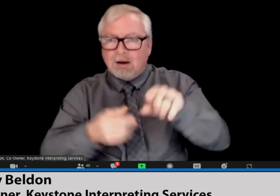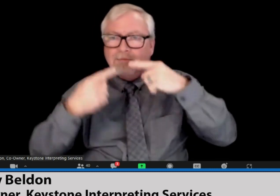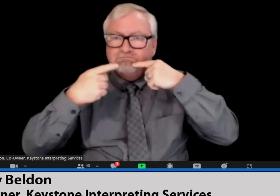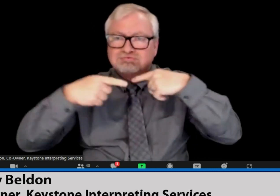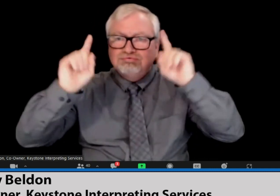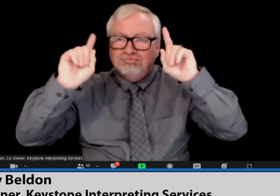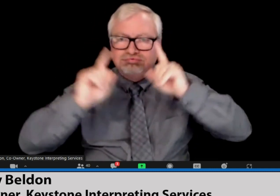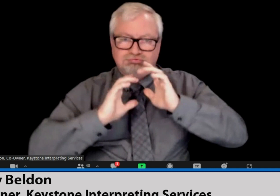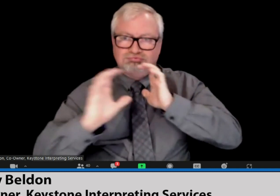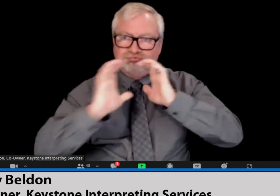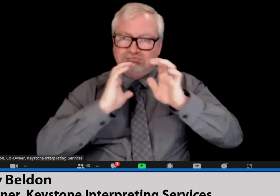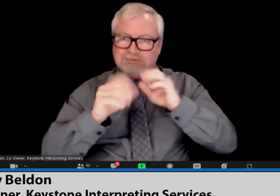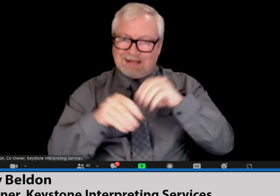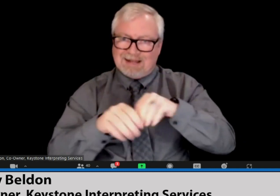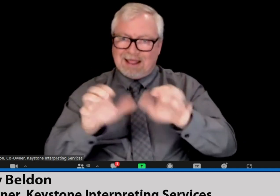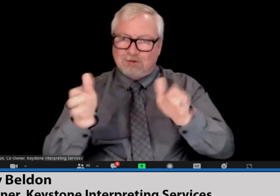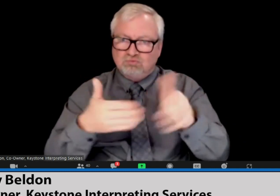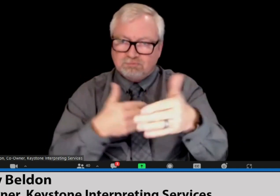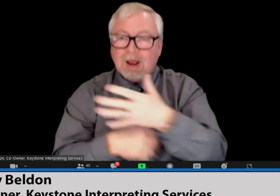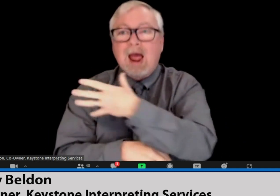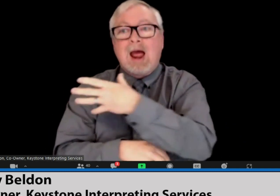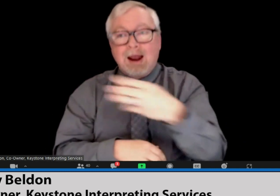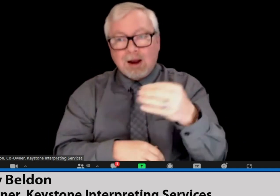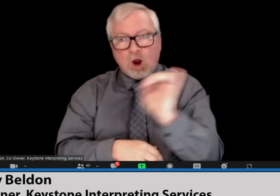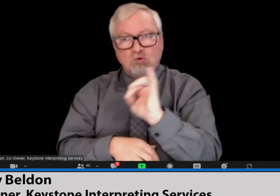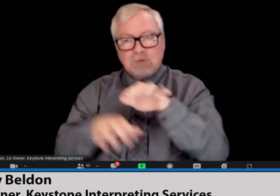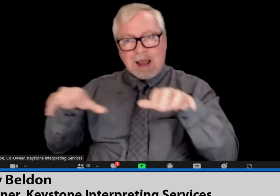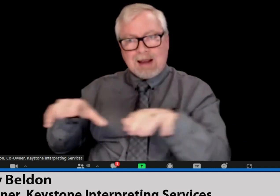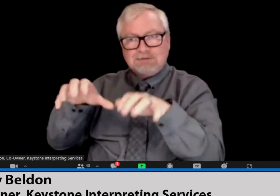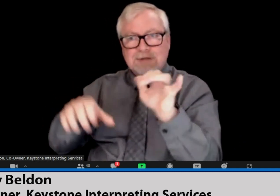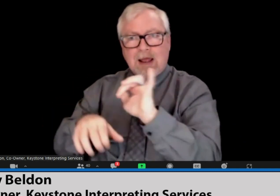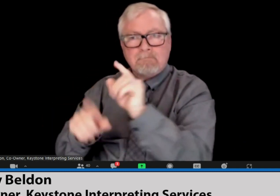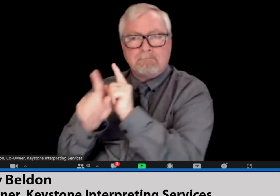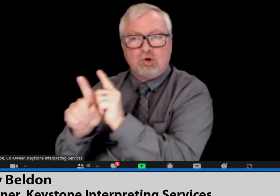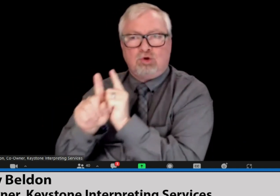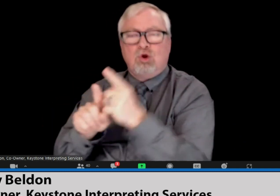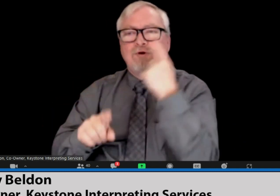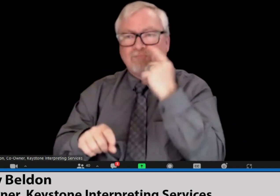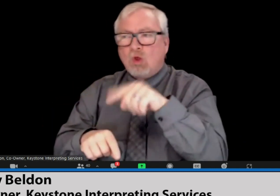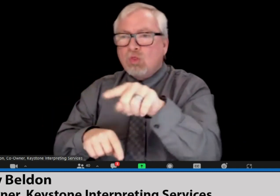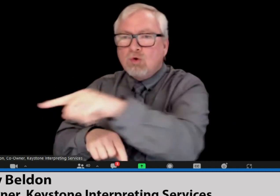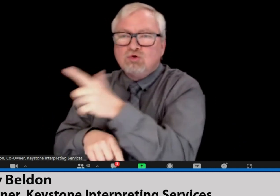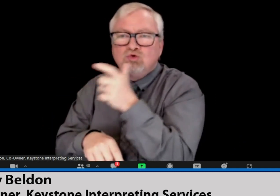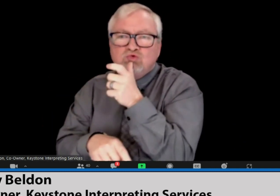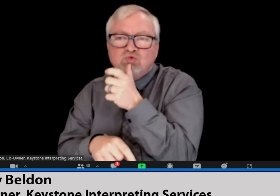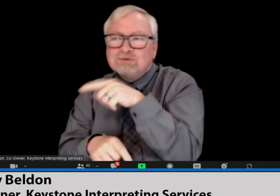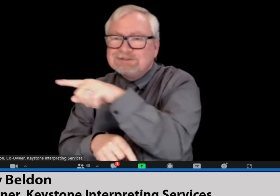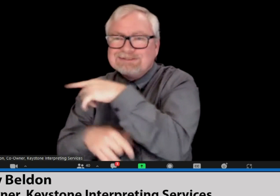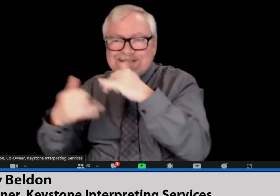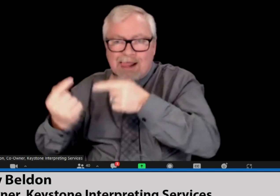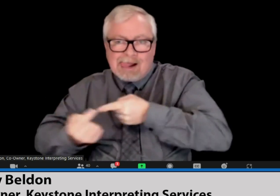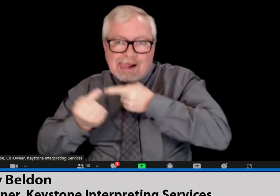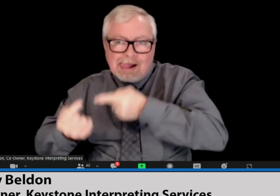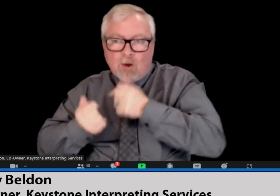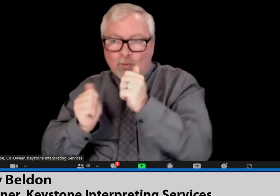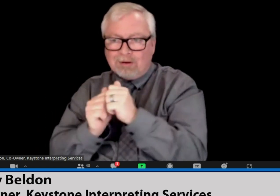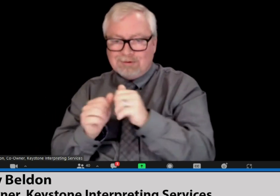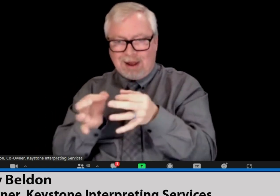reliably proof that the communication, the success of the student is much greater